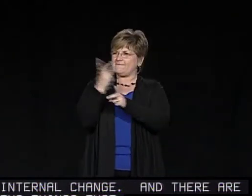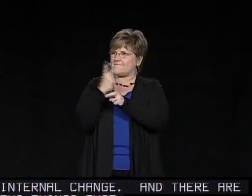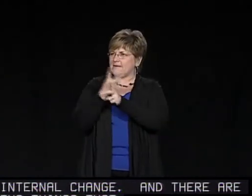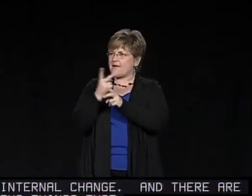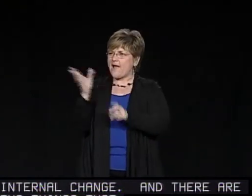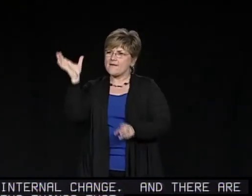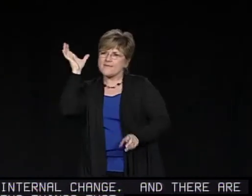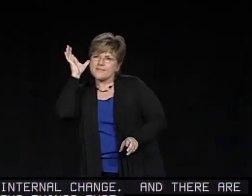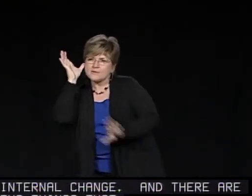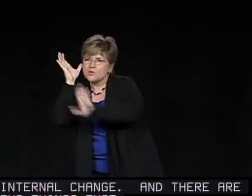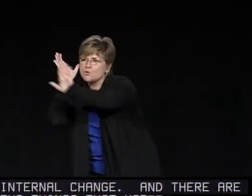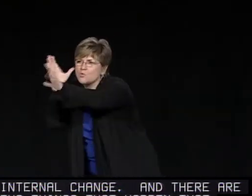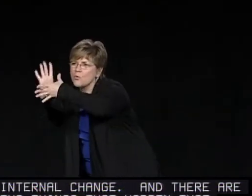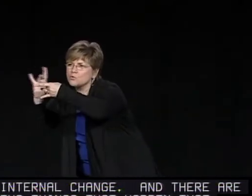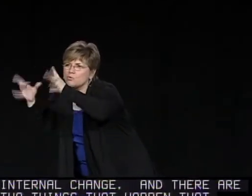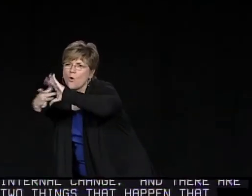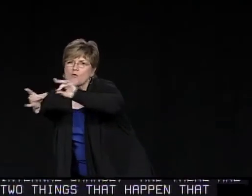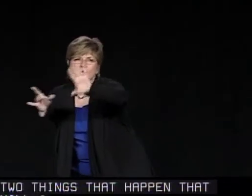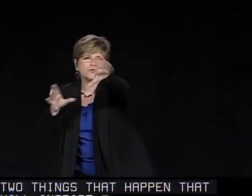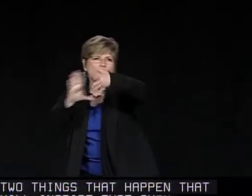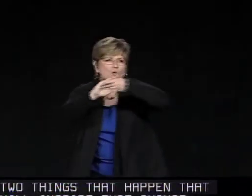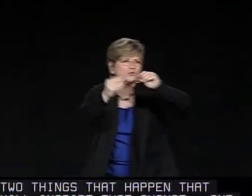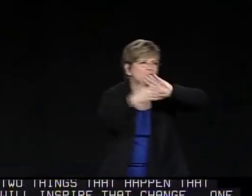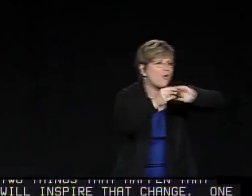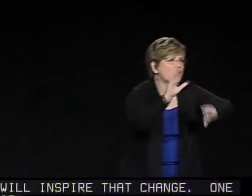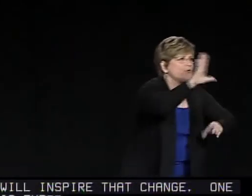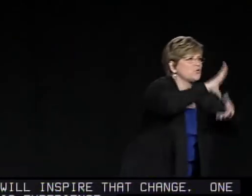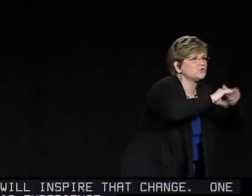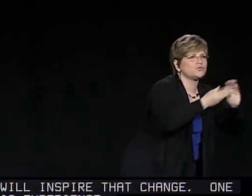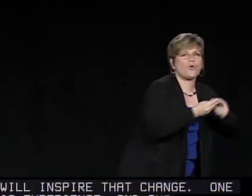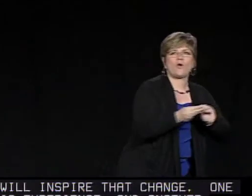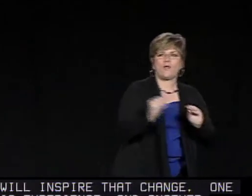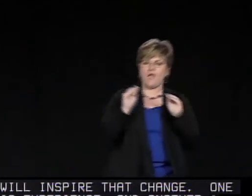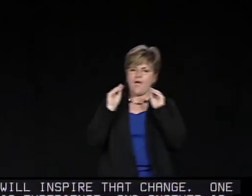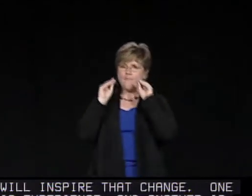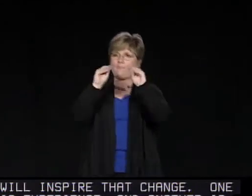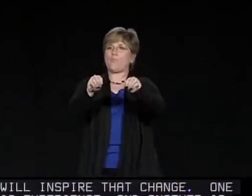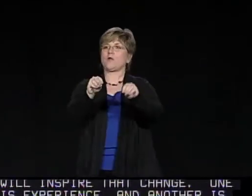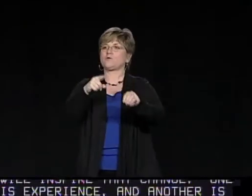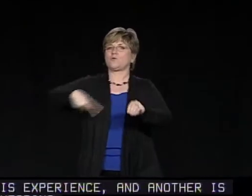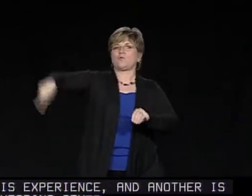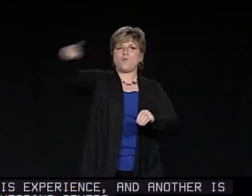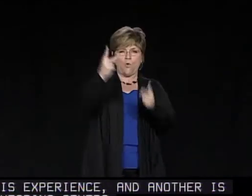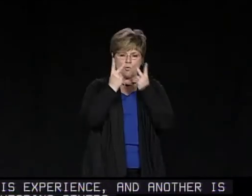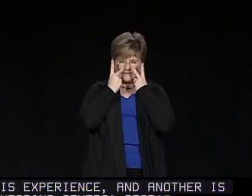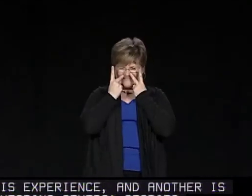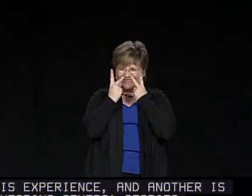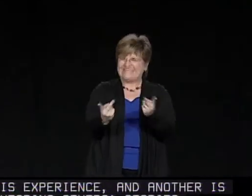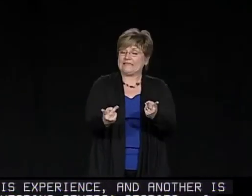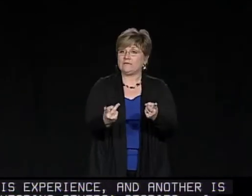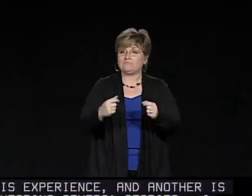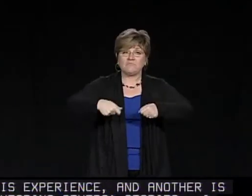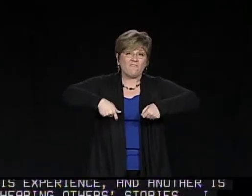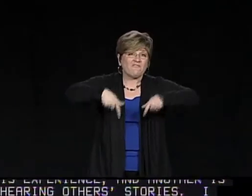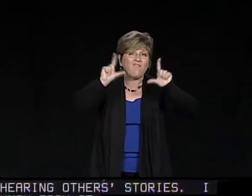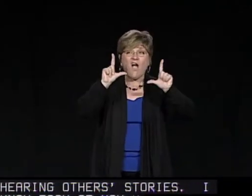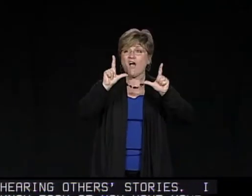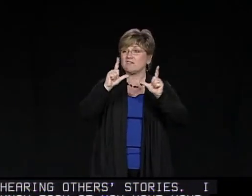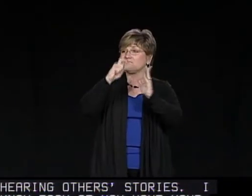And another is hearing other stories. I know each of you have your own story of discrimination, of different things that have